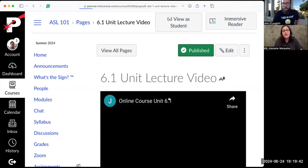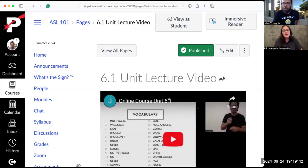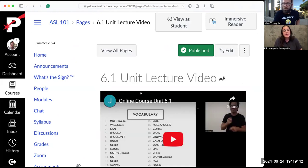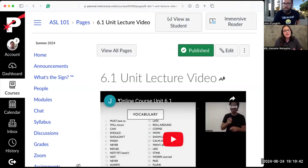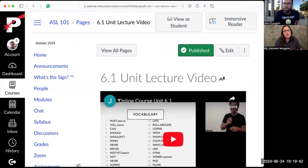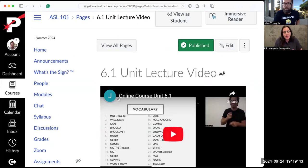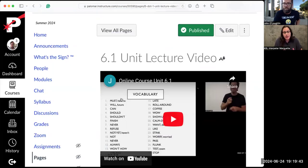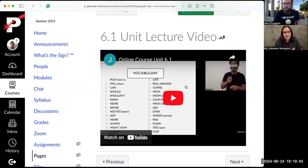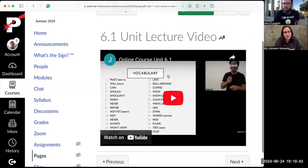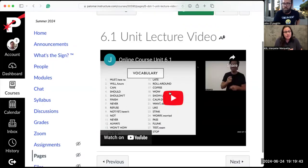It's the link right here.